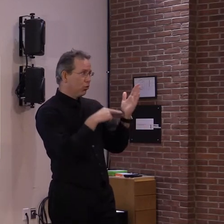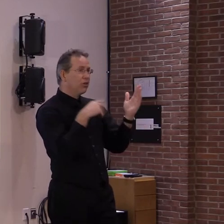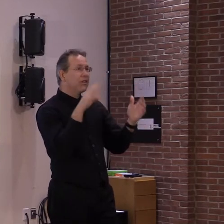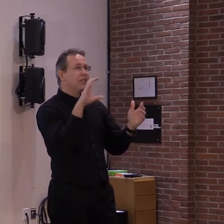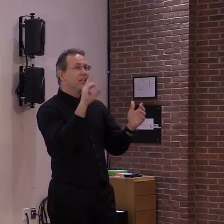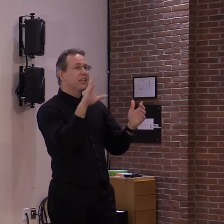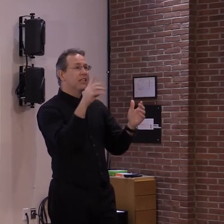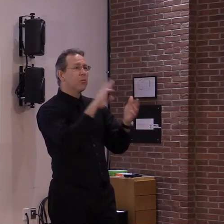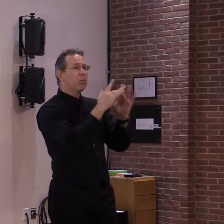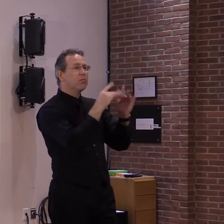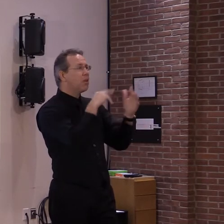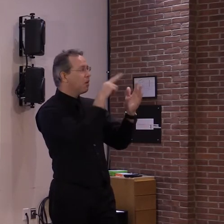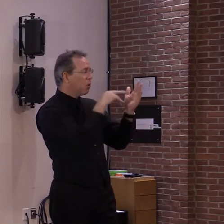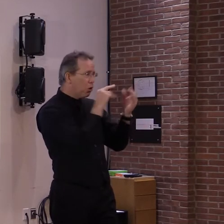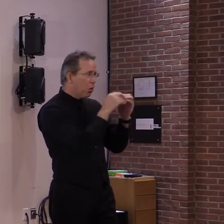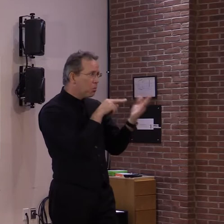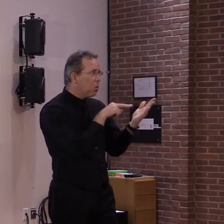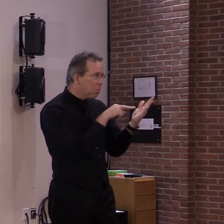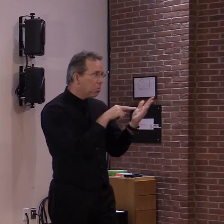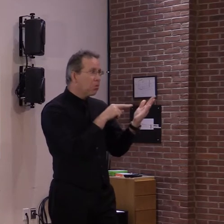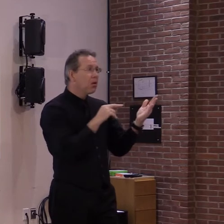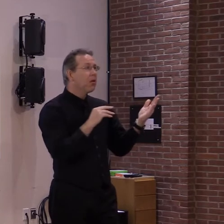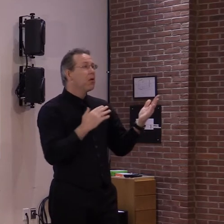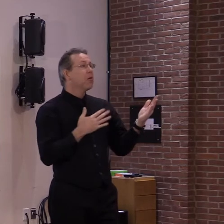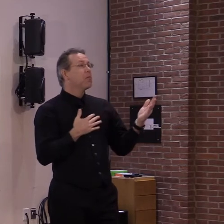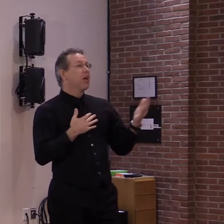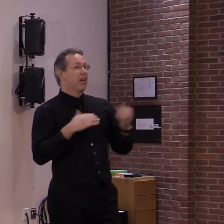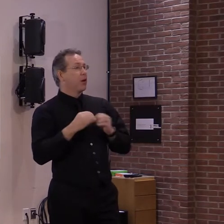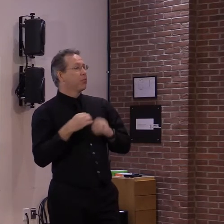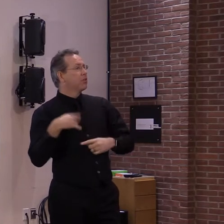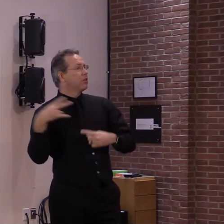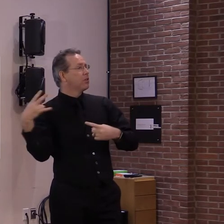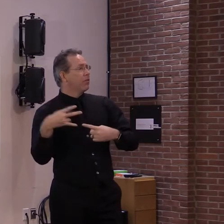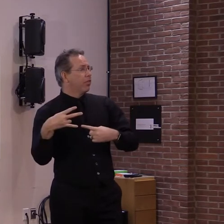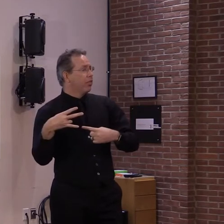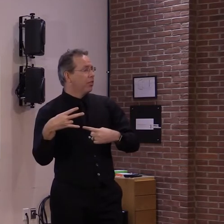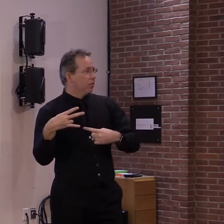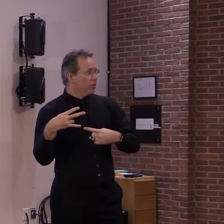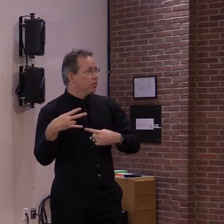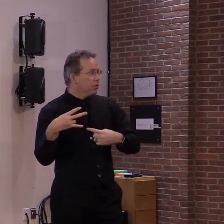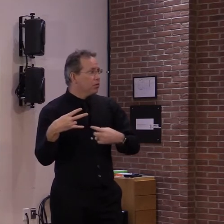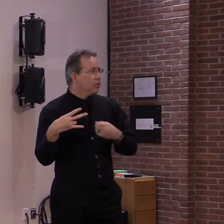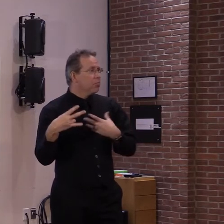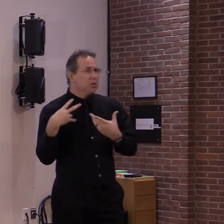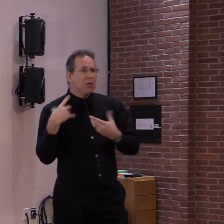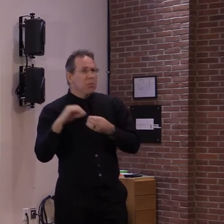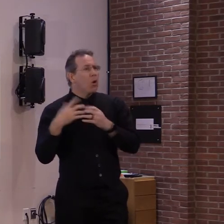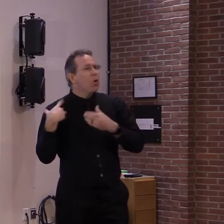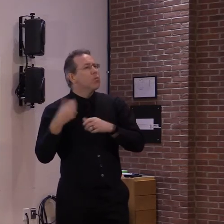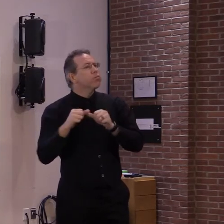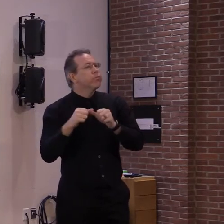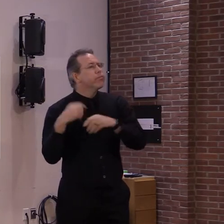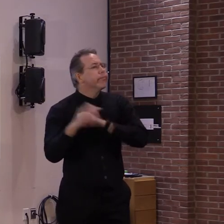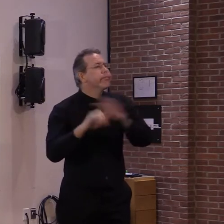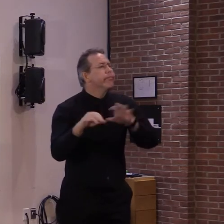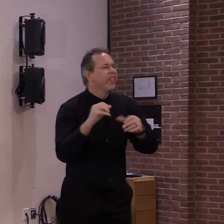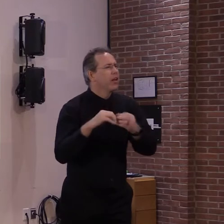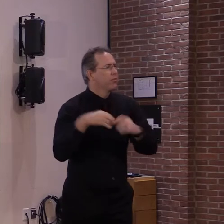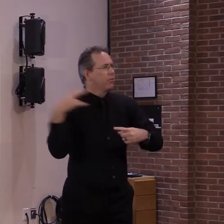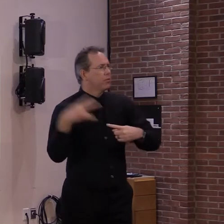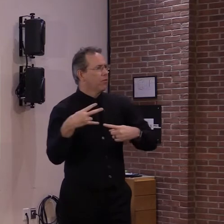distribution. I will say this. I looked at the warehouse. We have